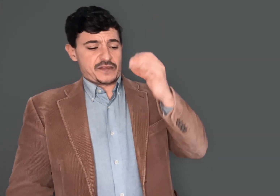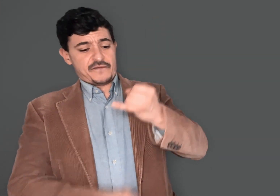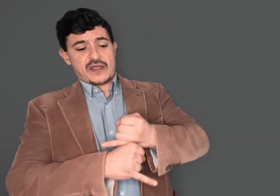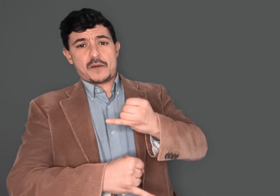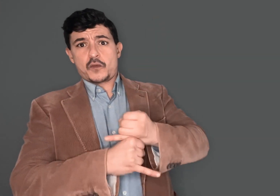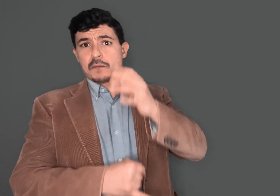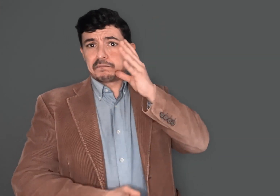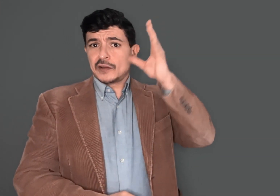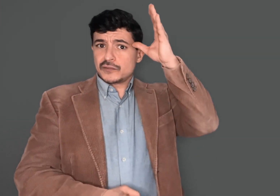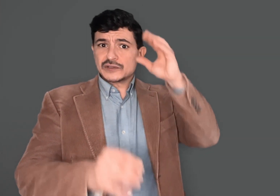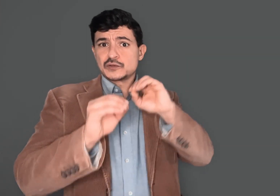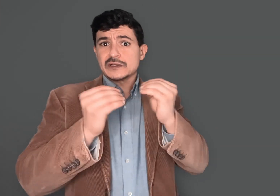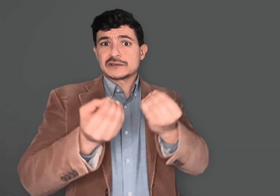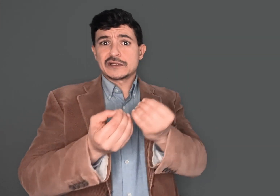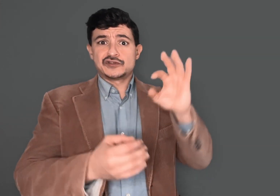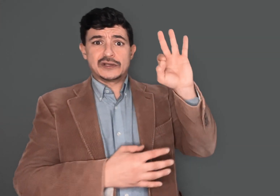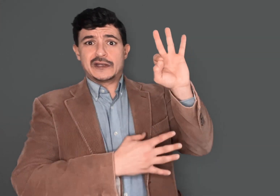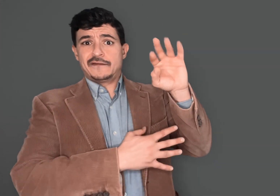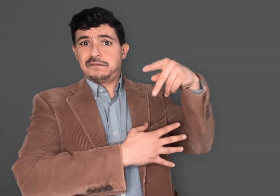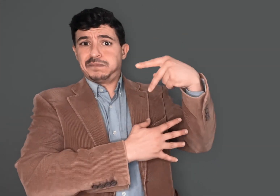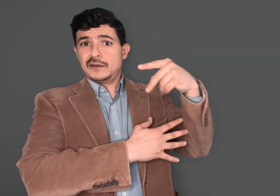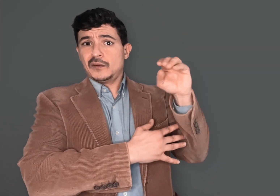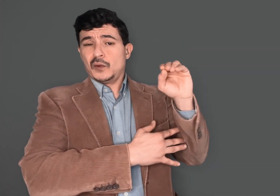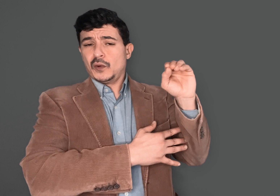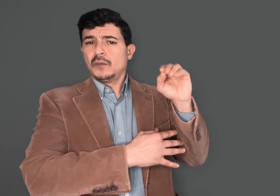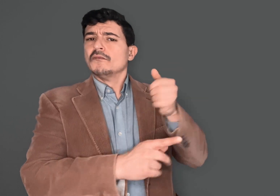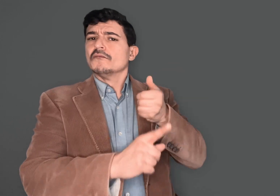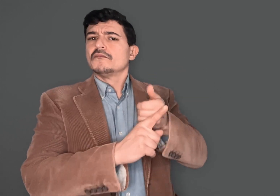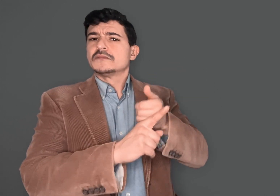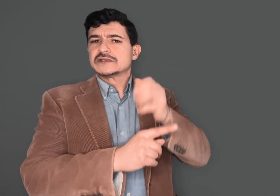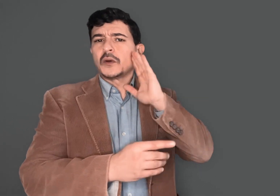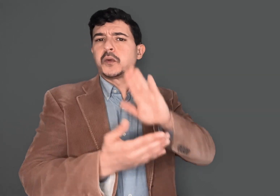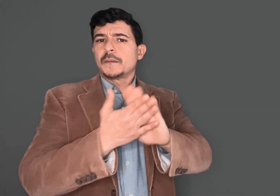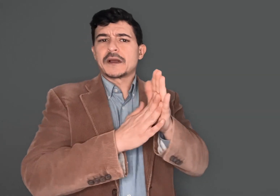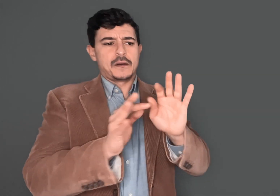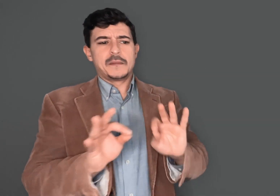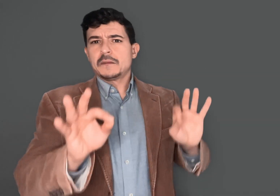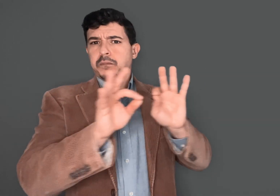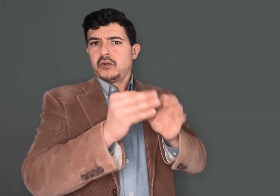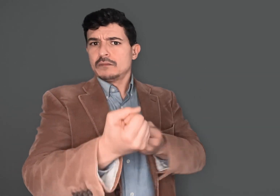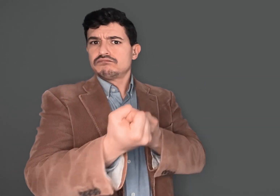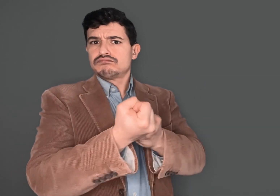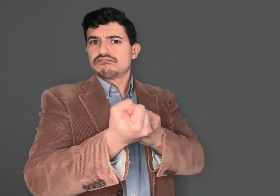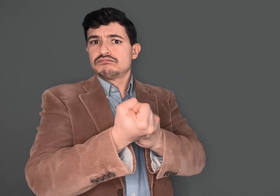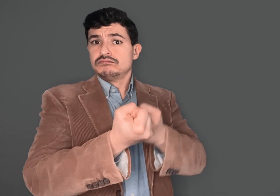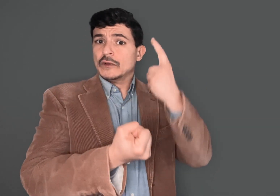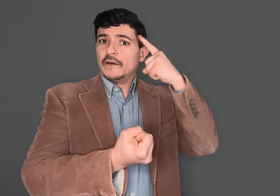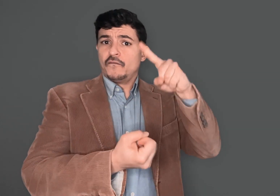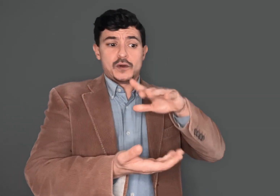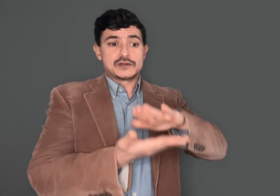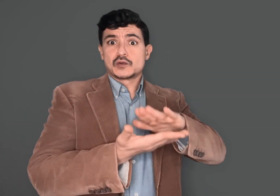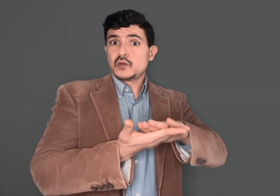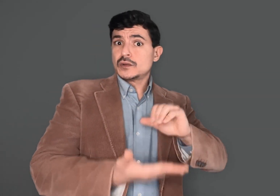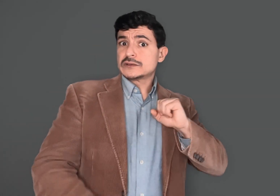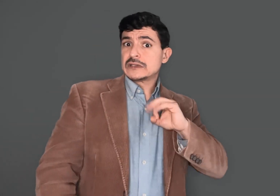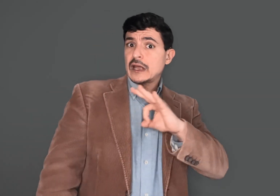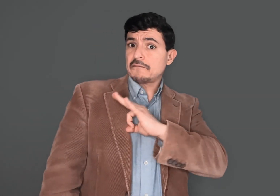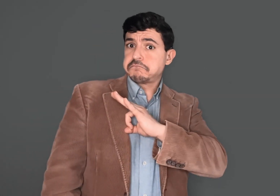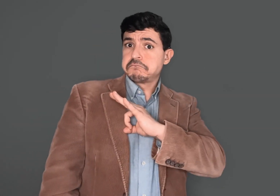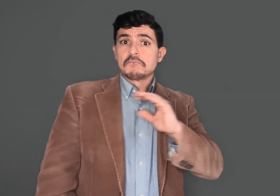Fanwood Parents Organization, also known as the FPO, would become an important support for the school